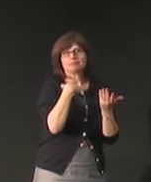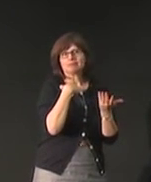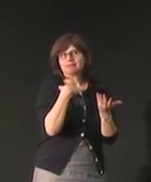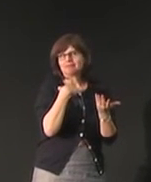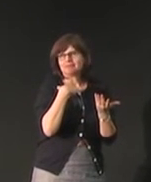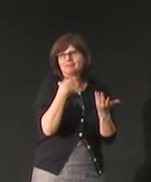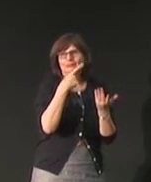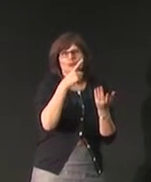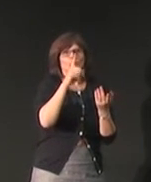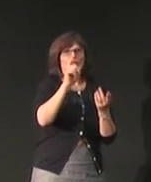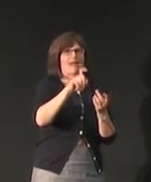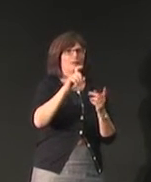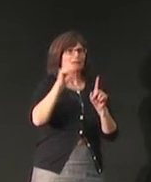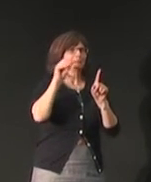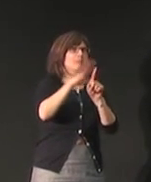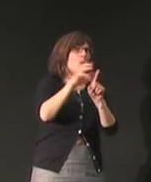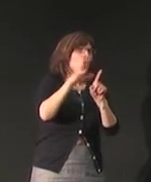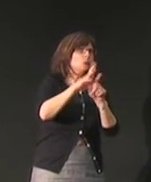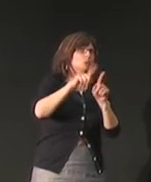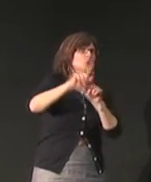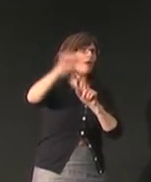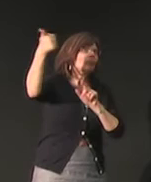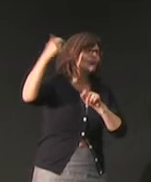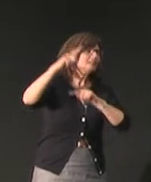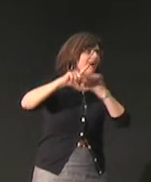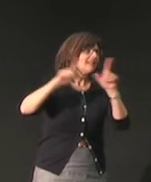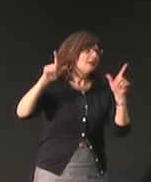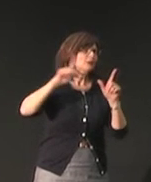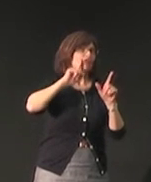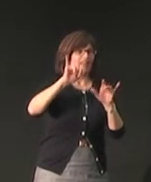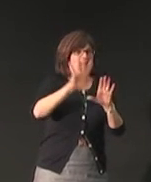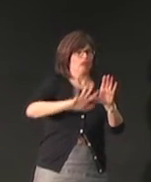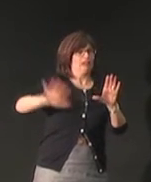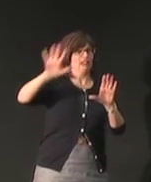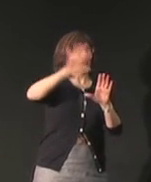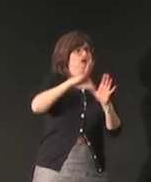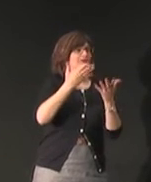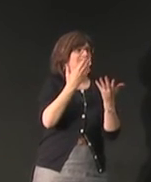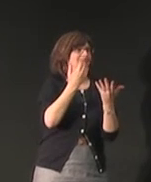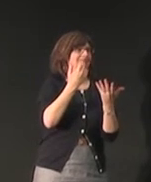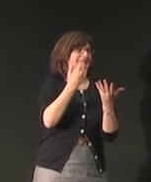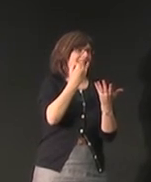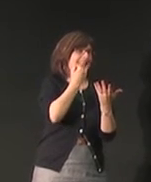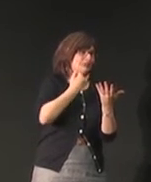more than two they have to be exposed to another sign language and in the region